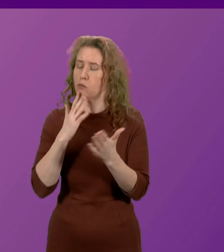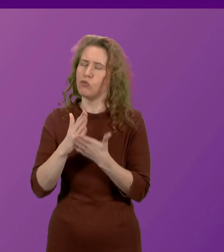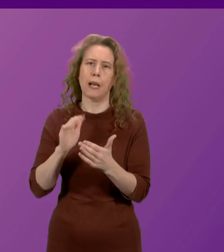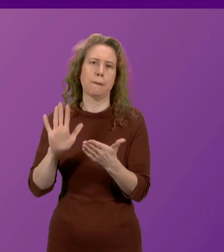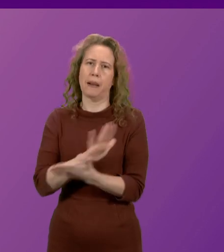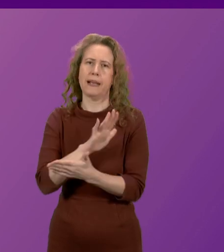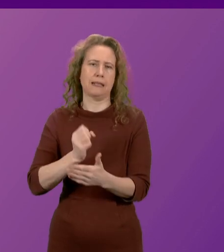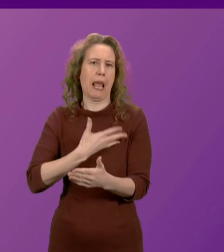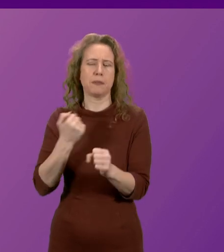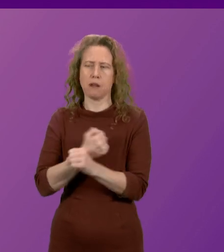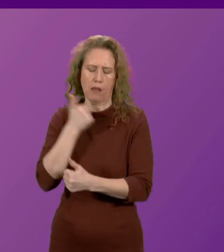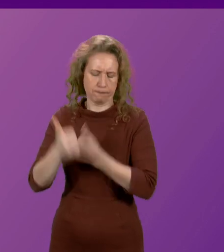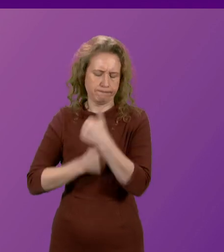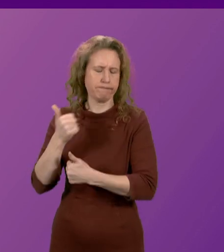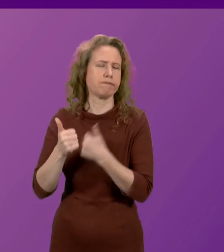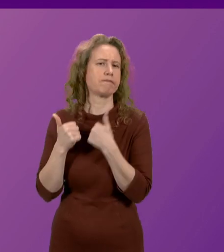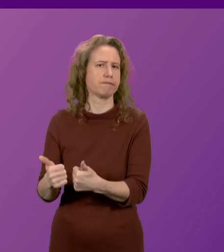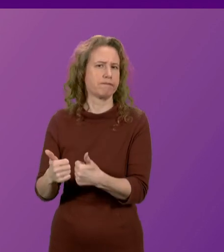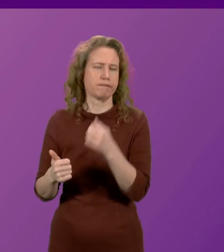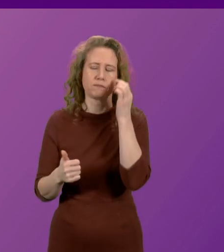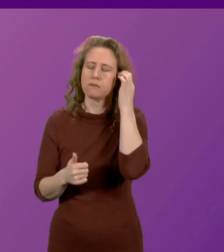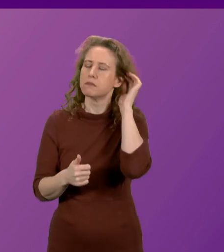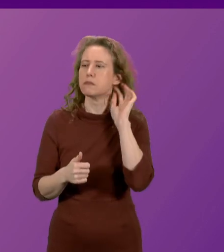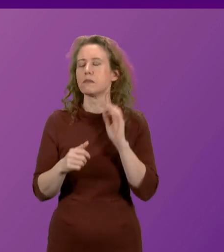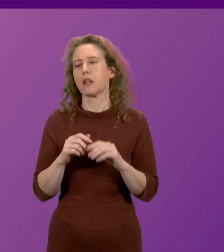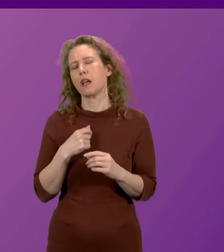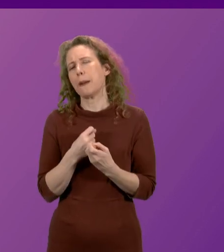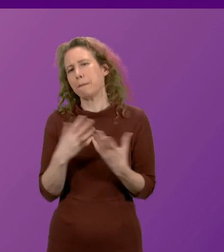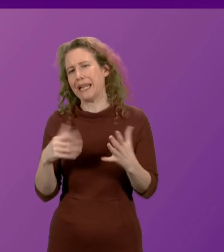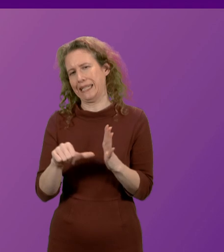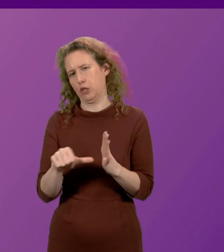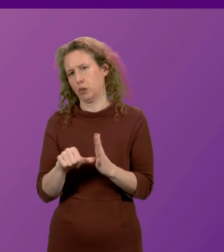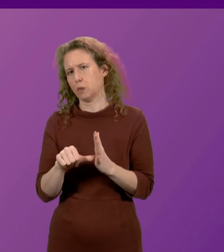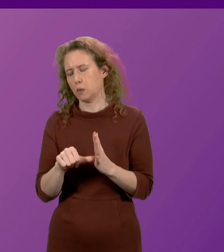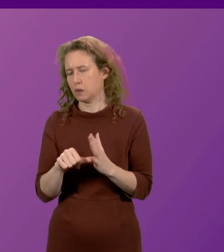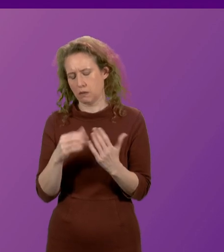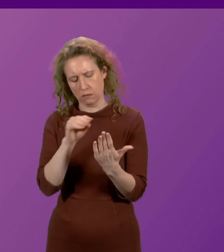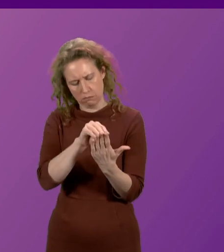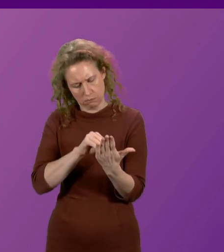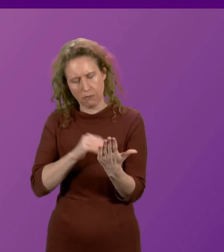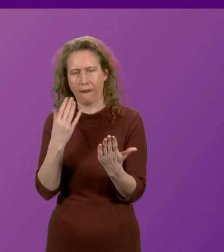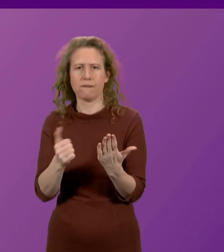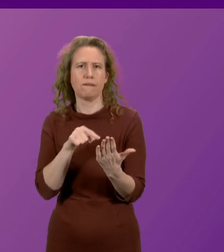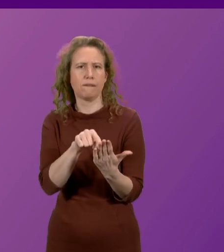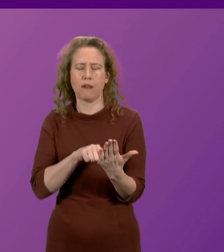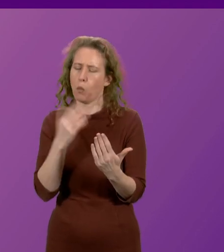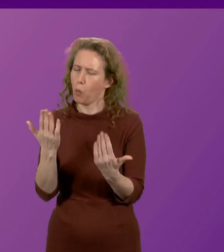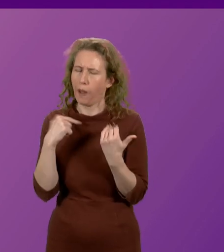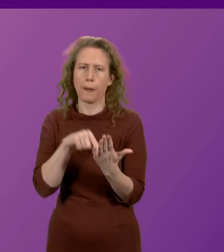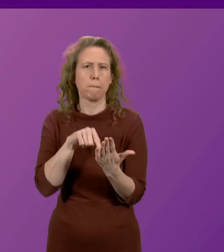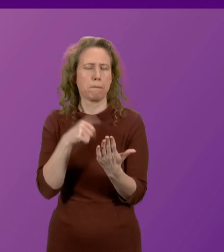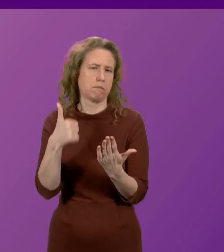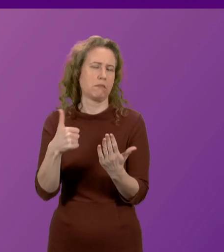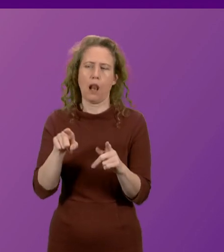credit that they have done that. Of course there are many issues that are welcome in the budget. I argued, for example,